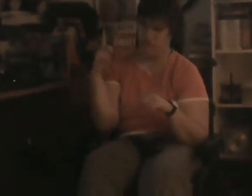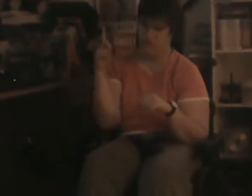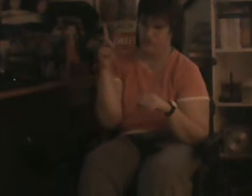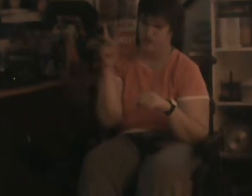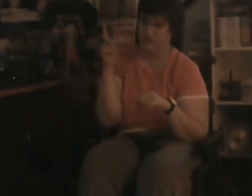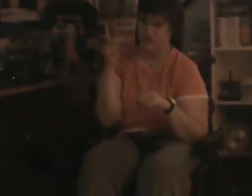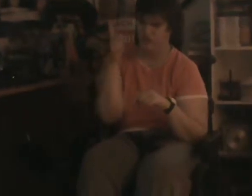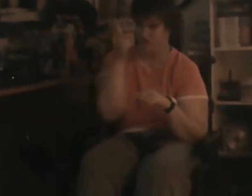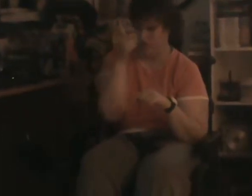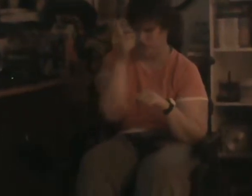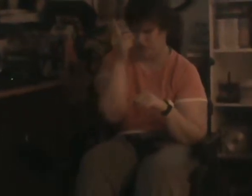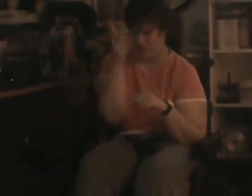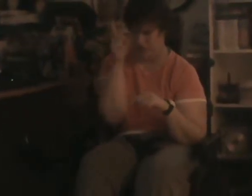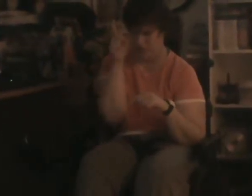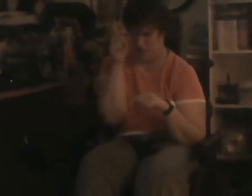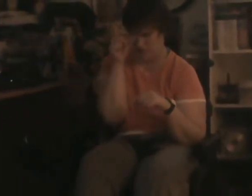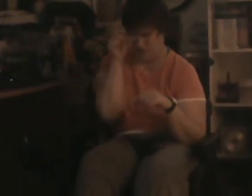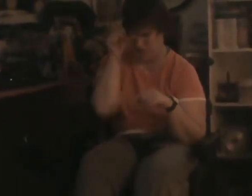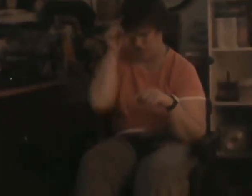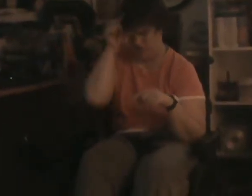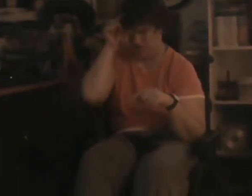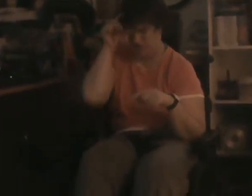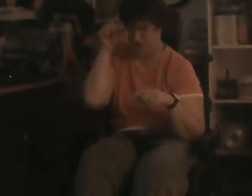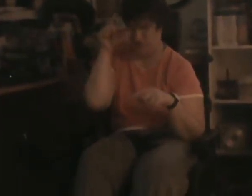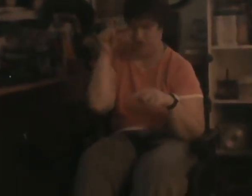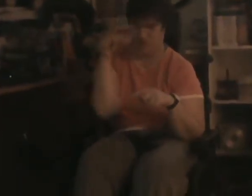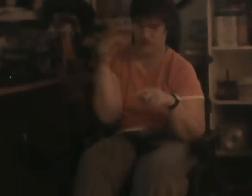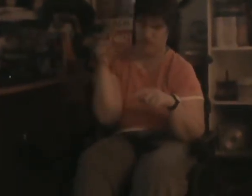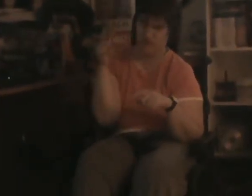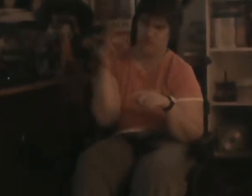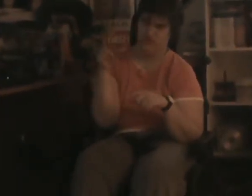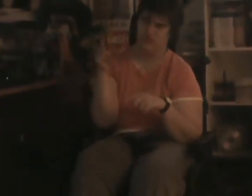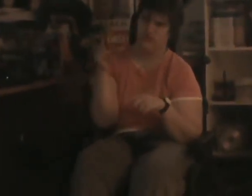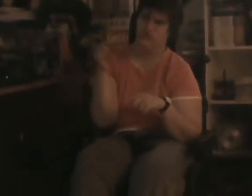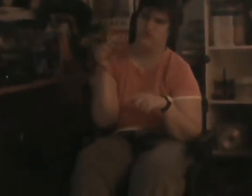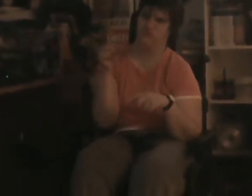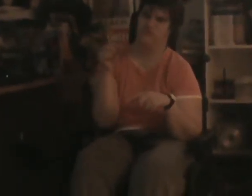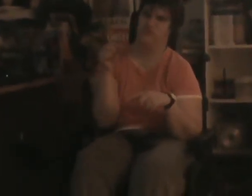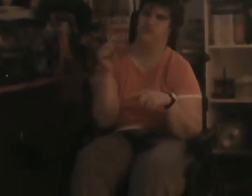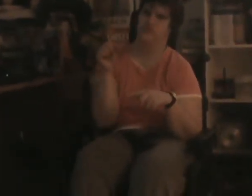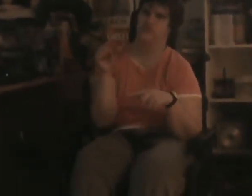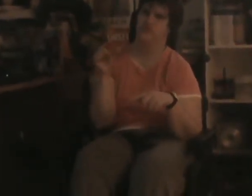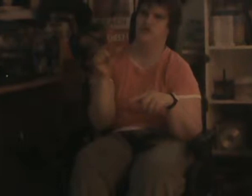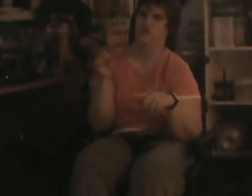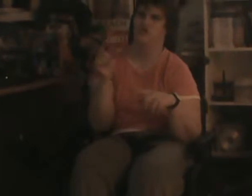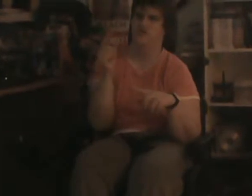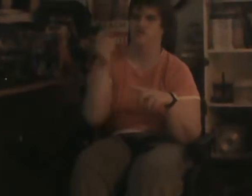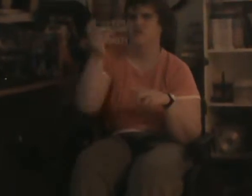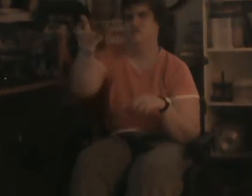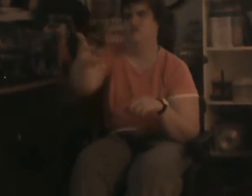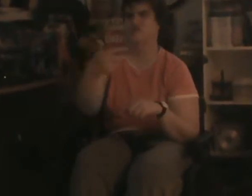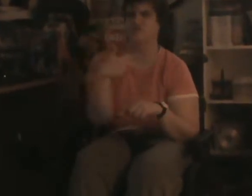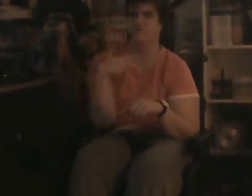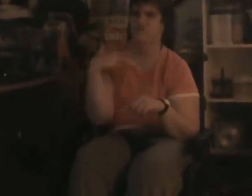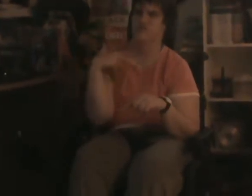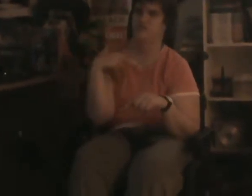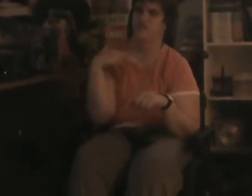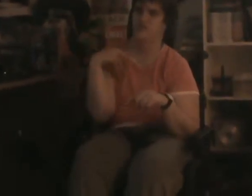And I wanna learn from your power. And I wanna steal your attention